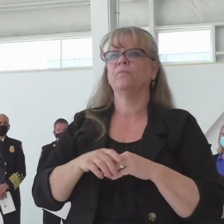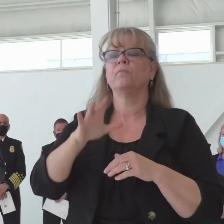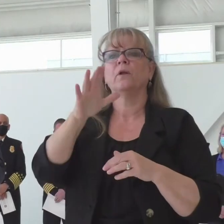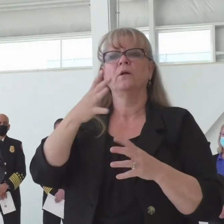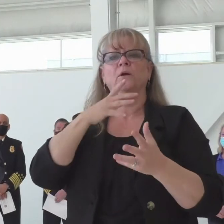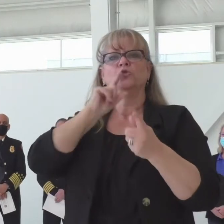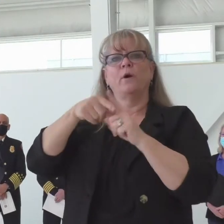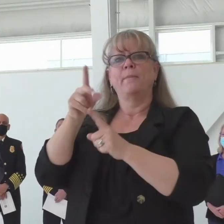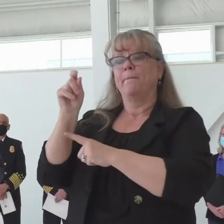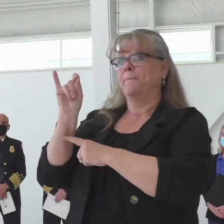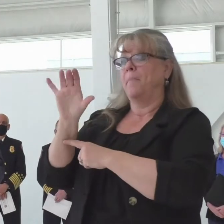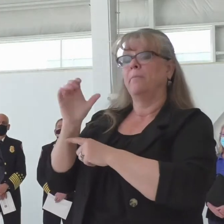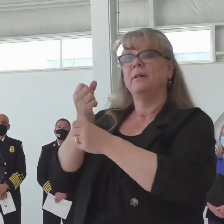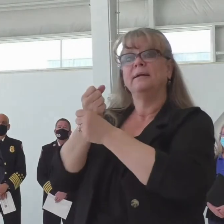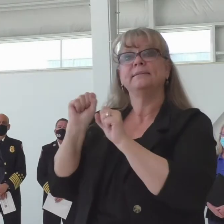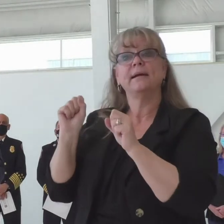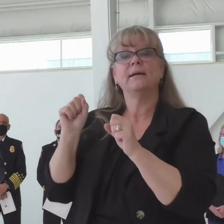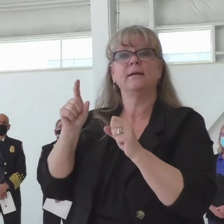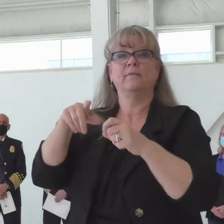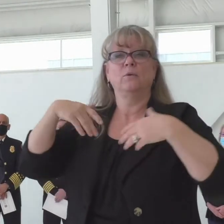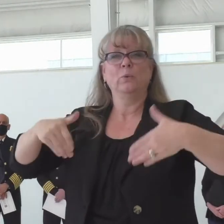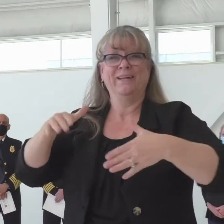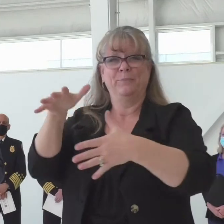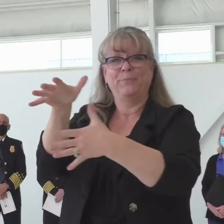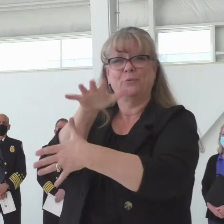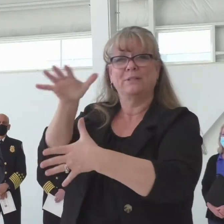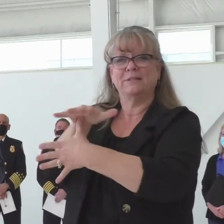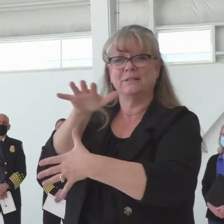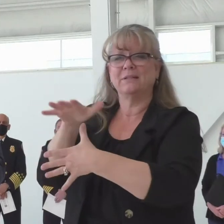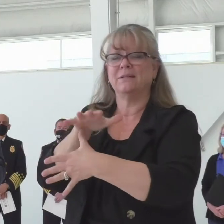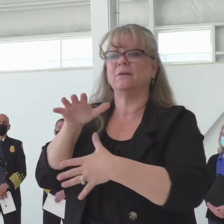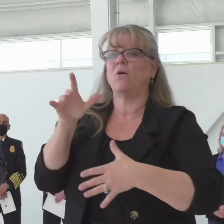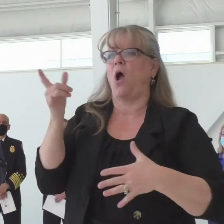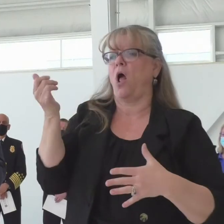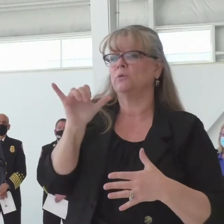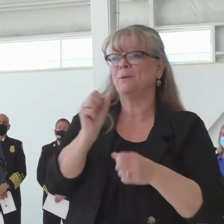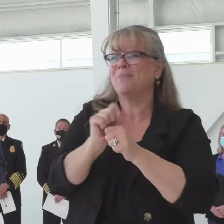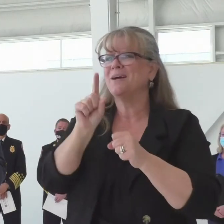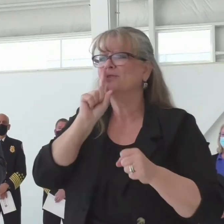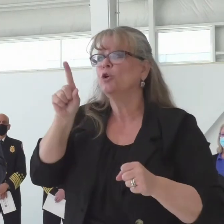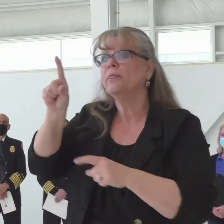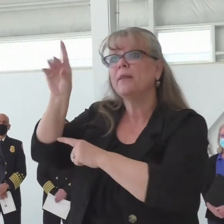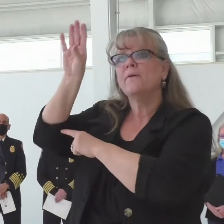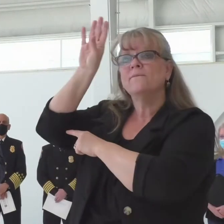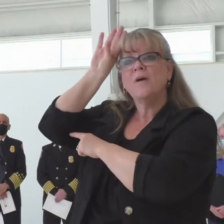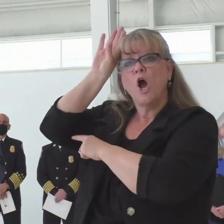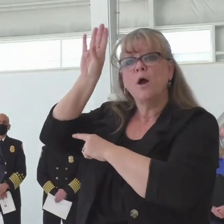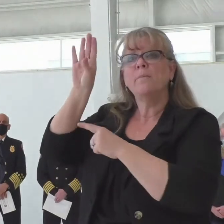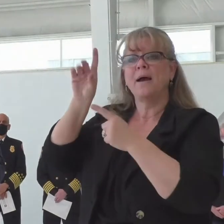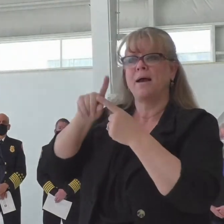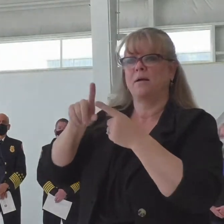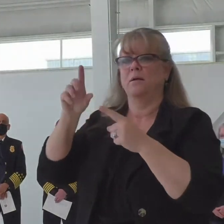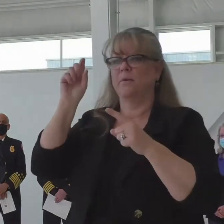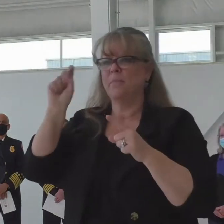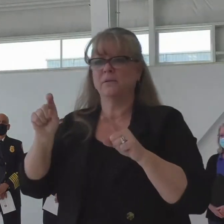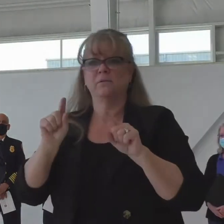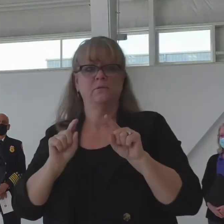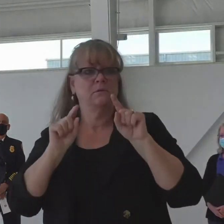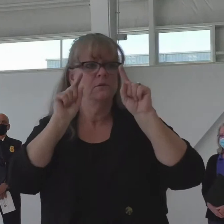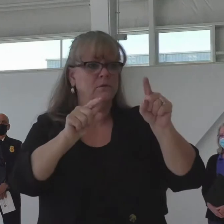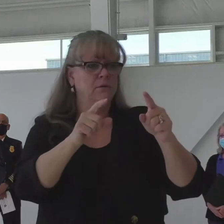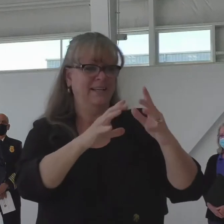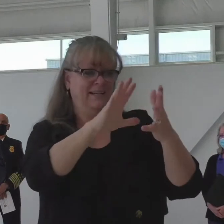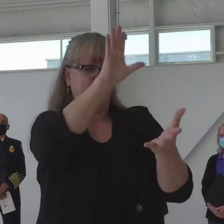priority for everything that we do. We want to also make sure that our firefighters and those people that are responding are safe, that our